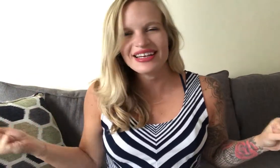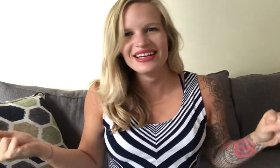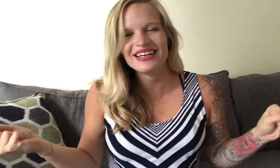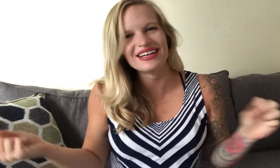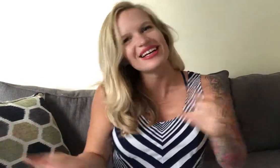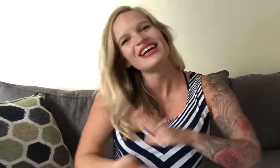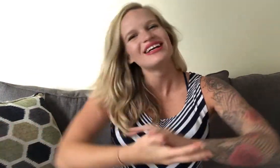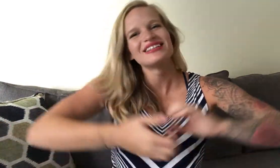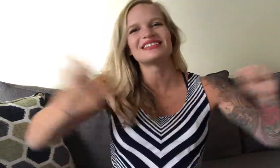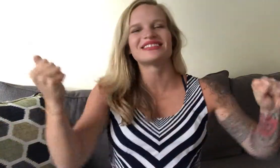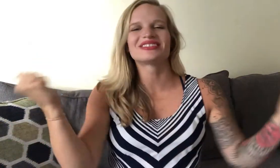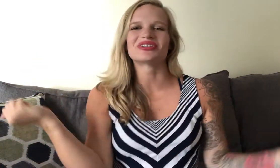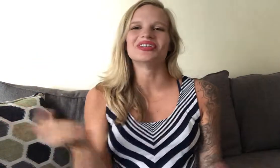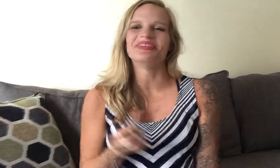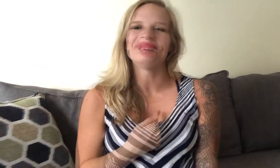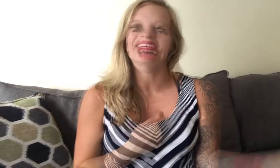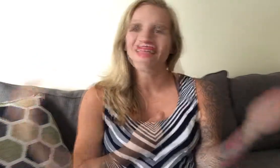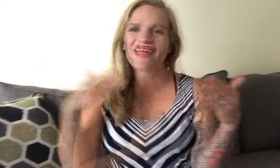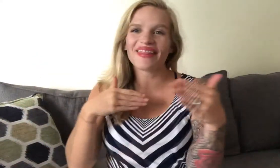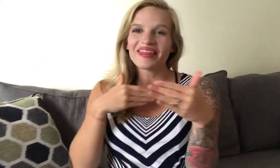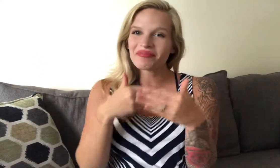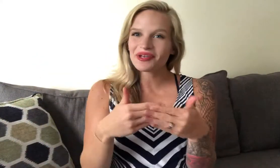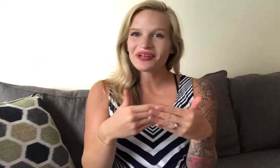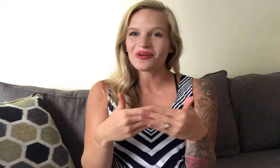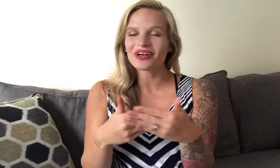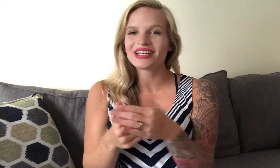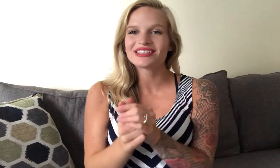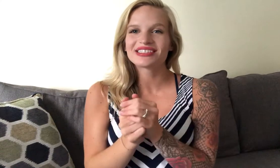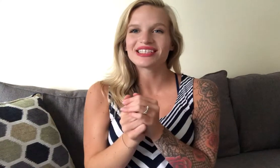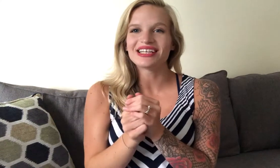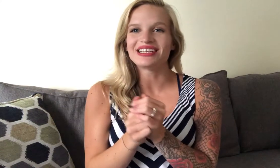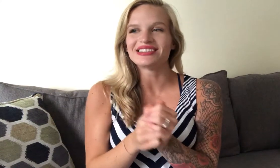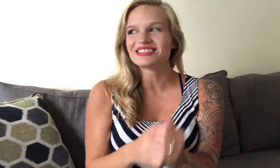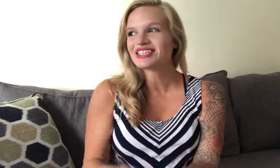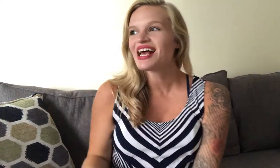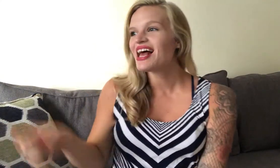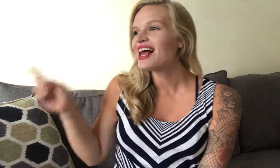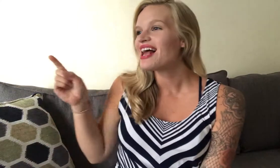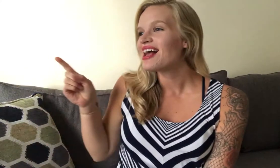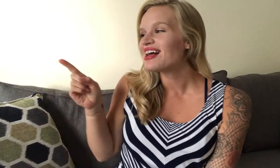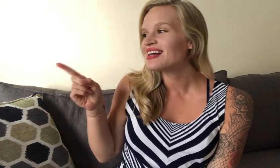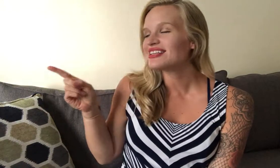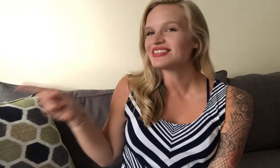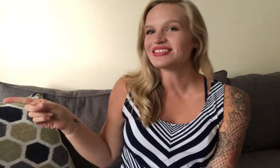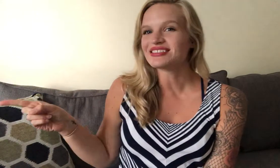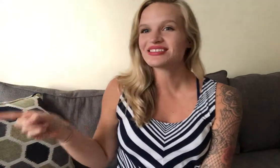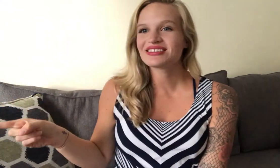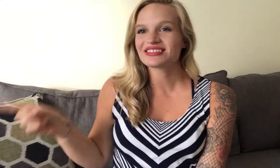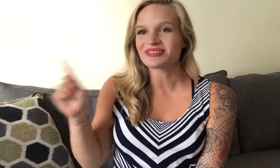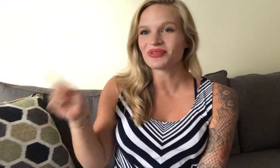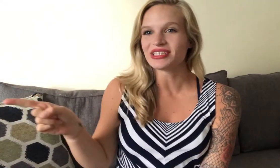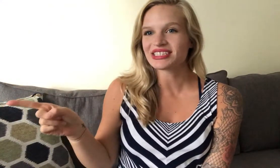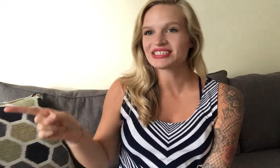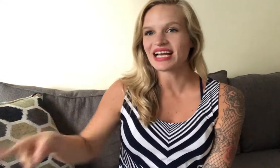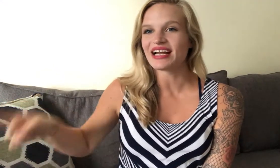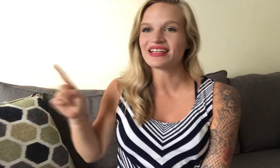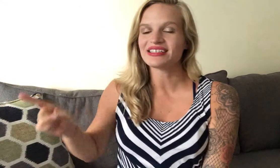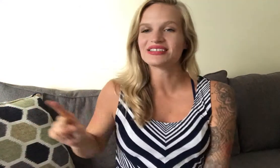destroy me and then the pre-chorus is he's so point to the side he's